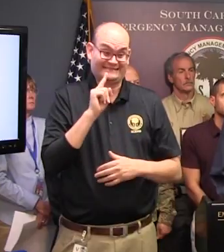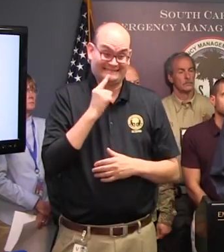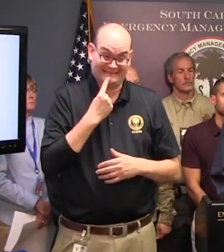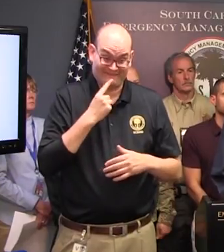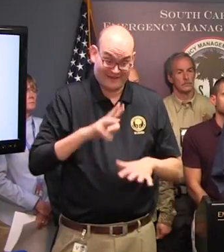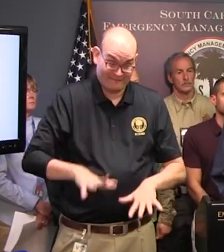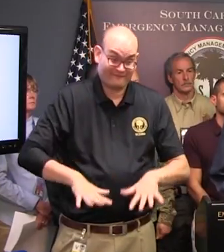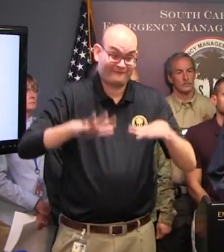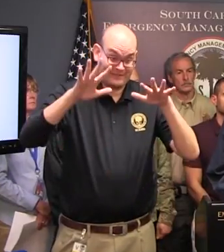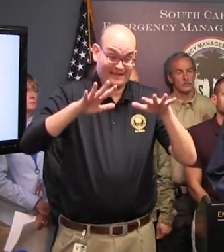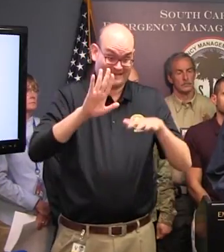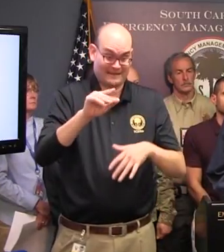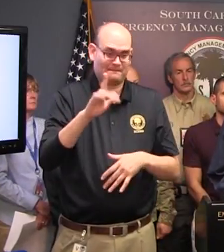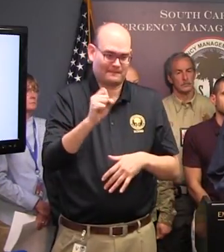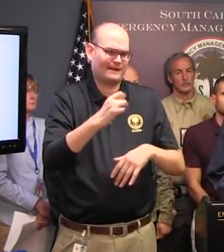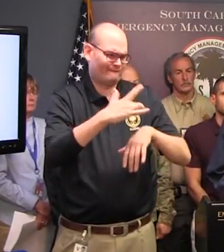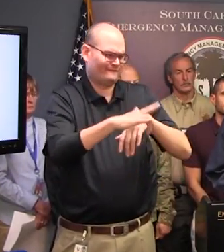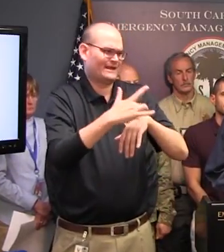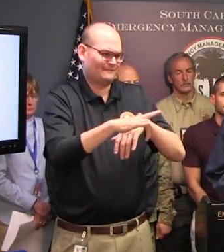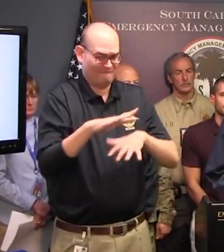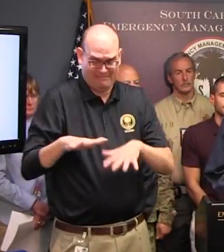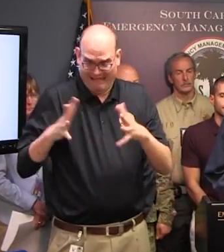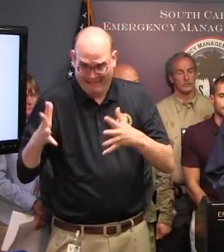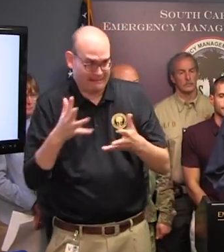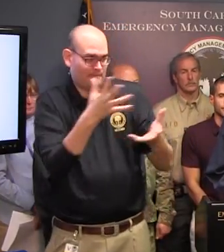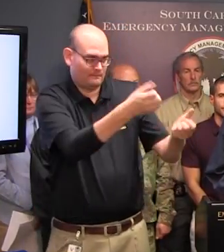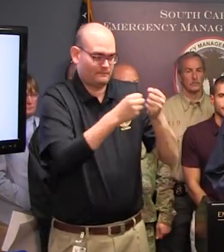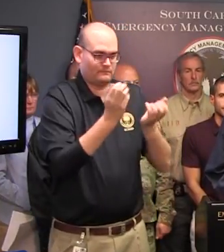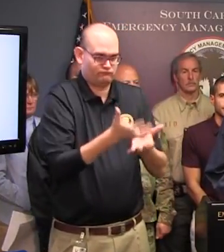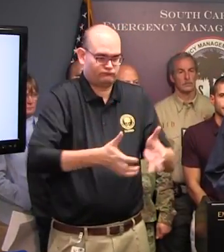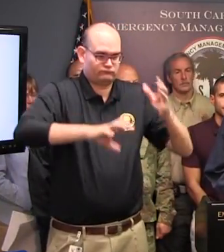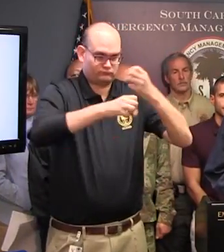they are available. Now, we'll be glad to answer questions.